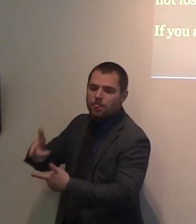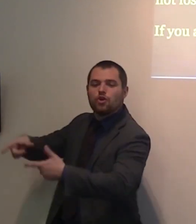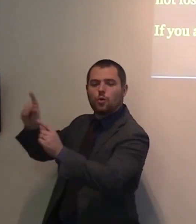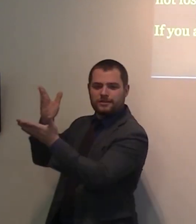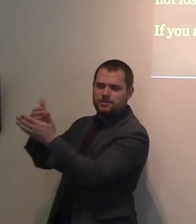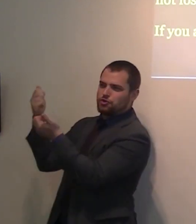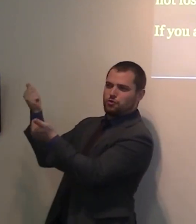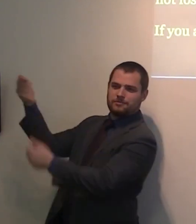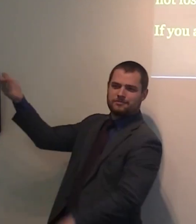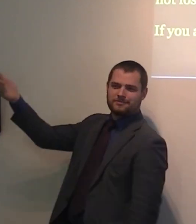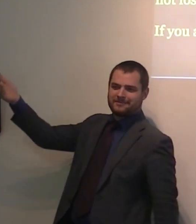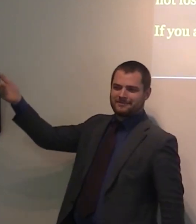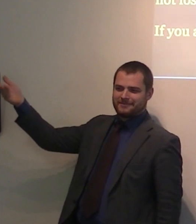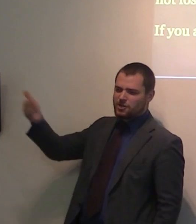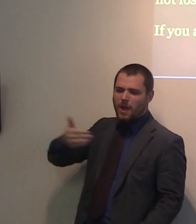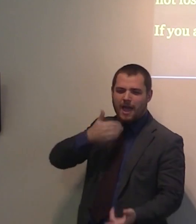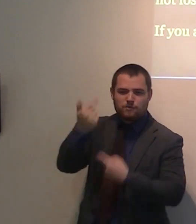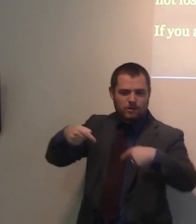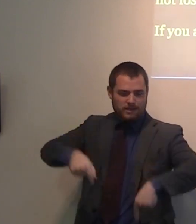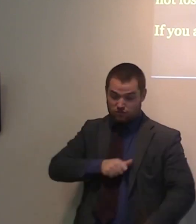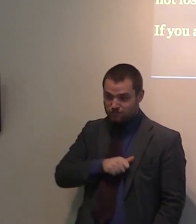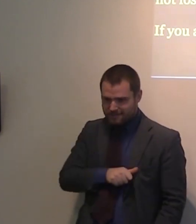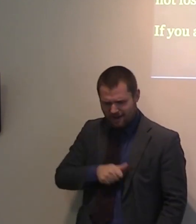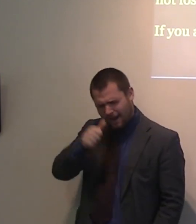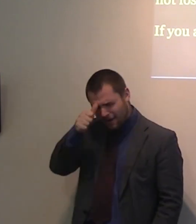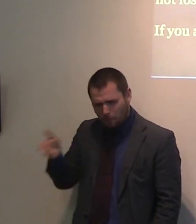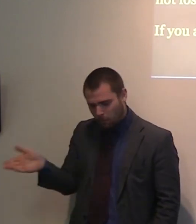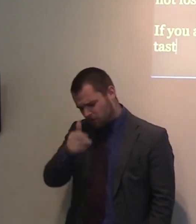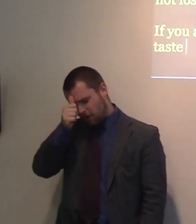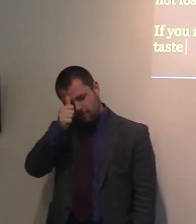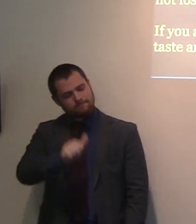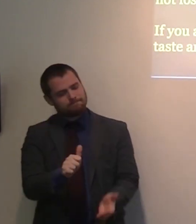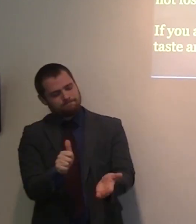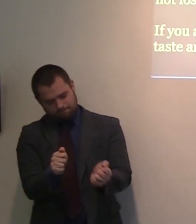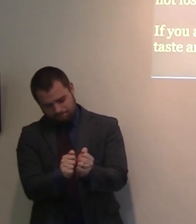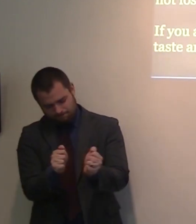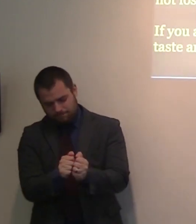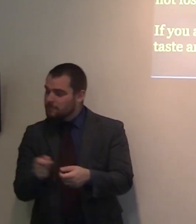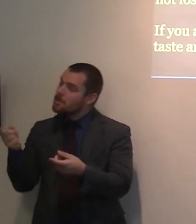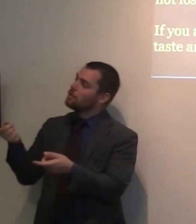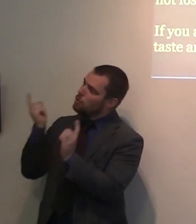every believer, I'm sure, here can say, Yes, indeed, the Lord is good.